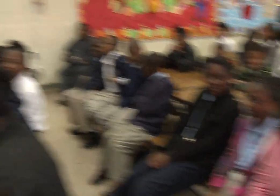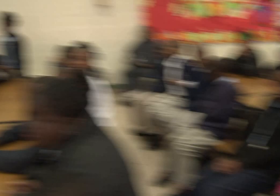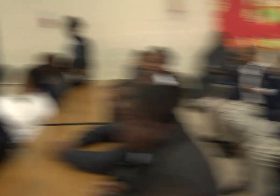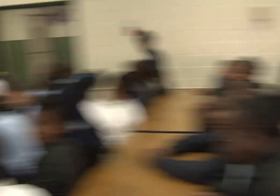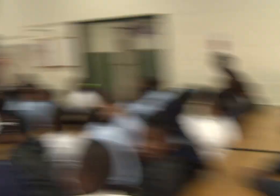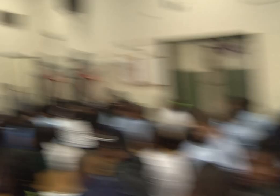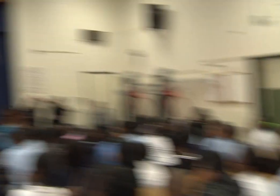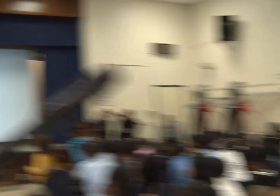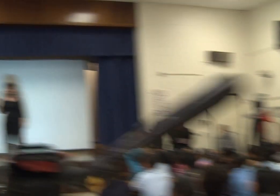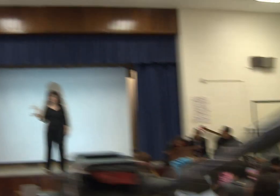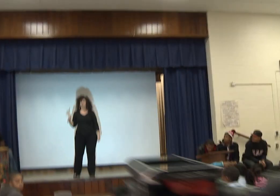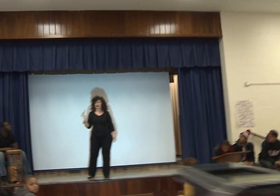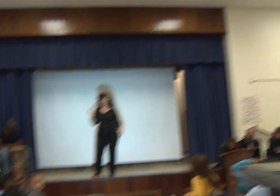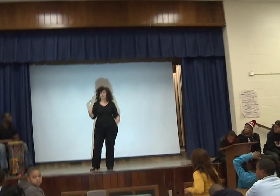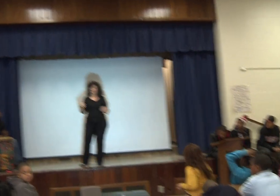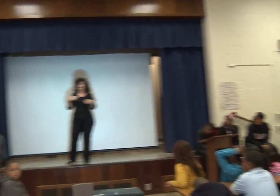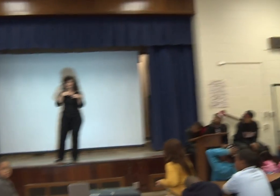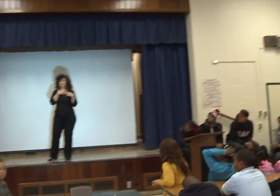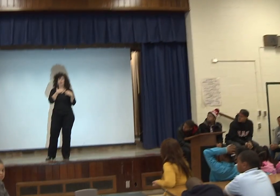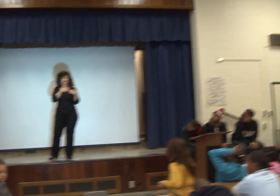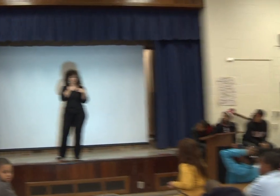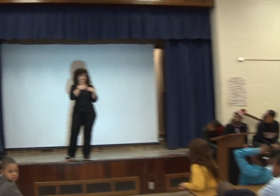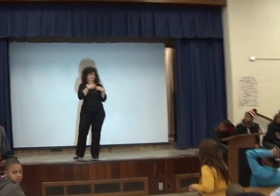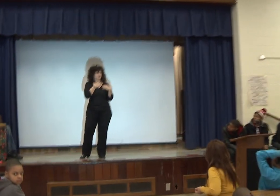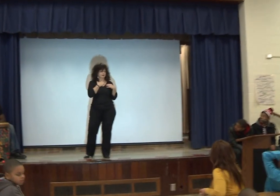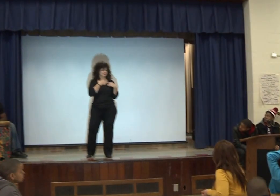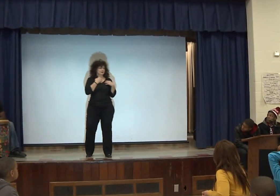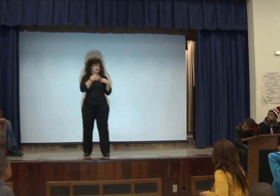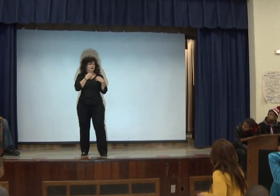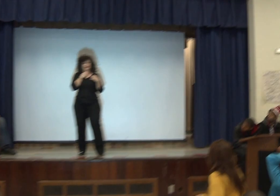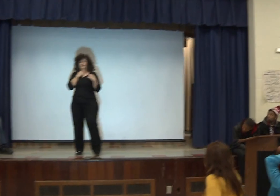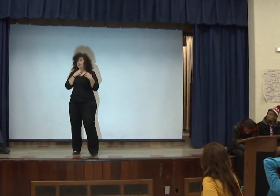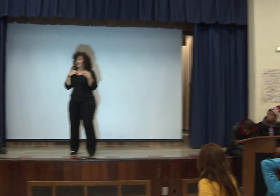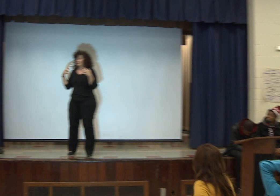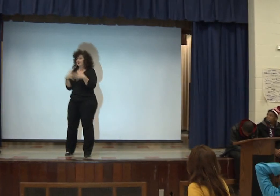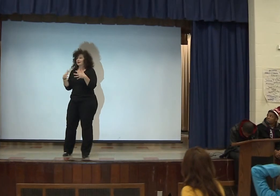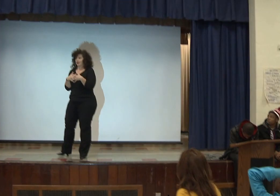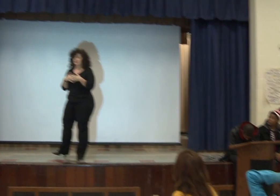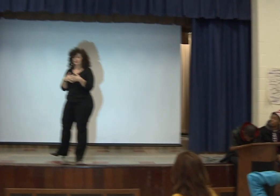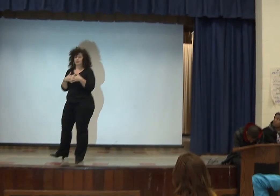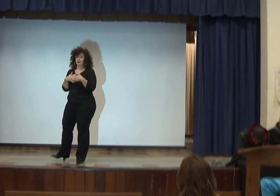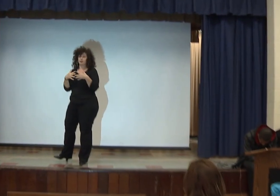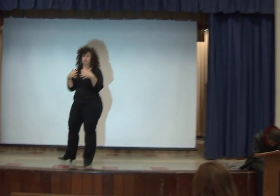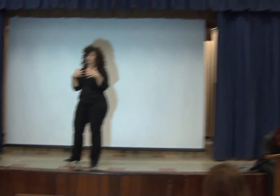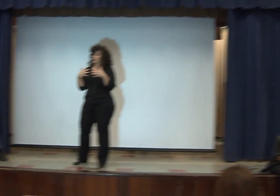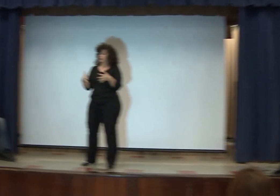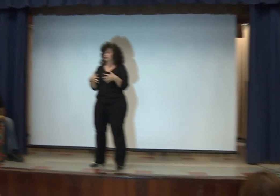And they actually signify the human heartbeat. And they connect us. And they're great for